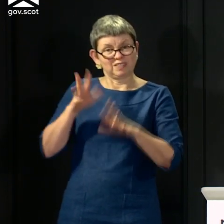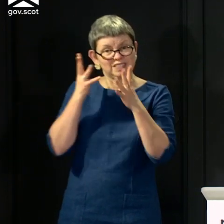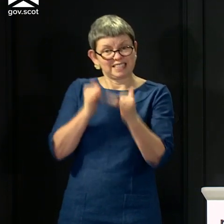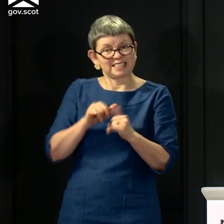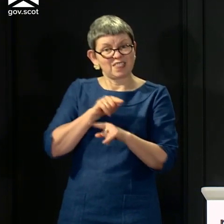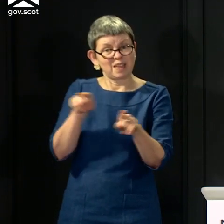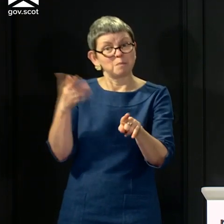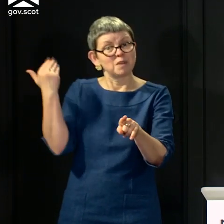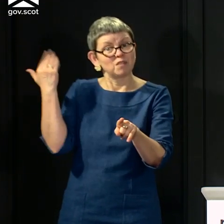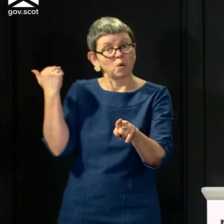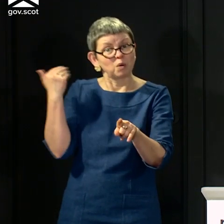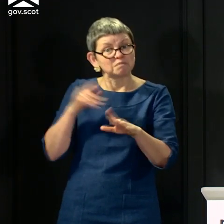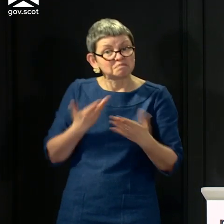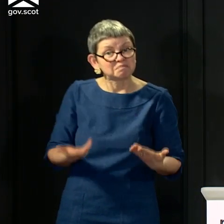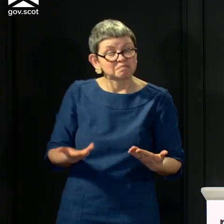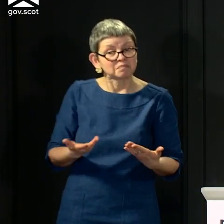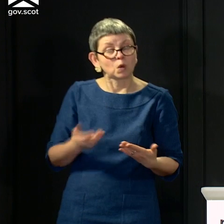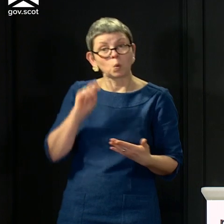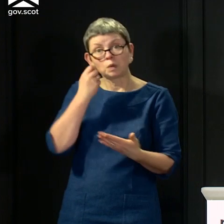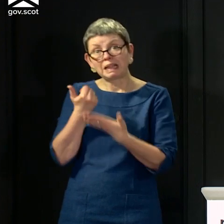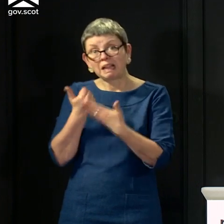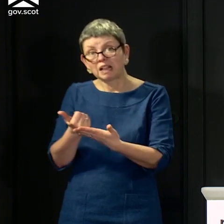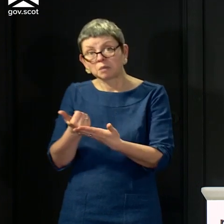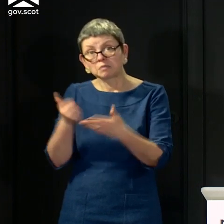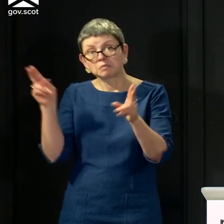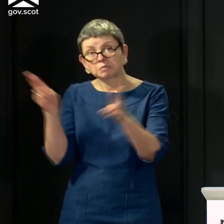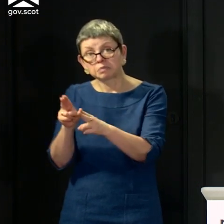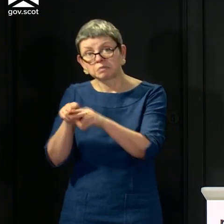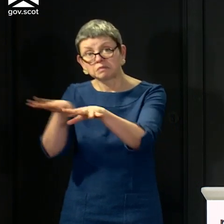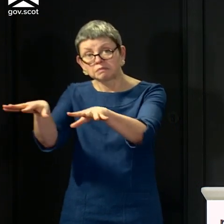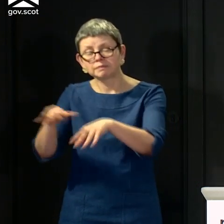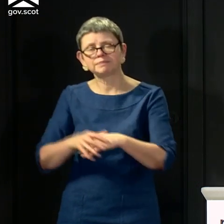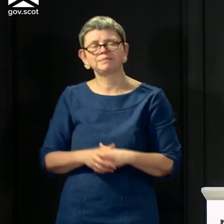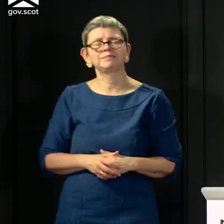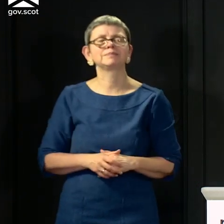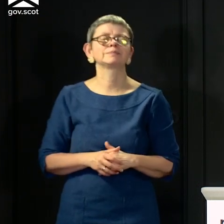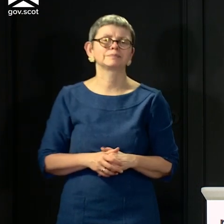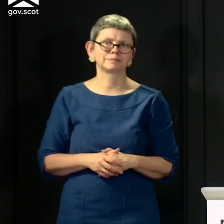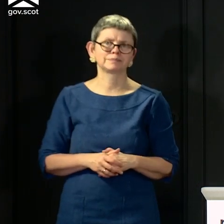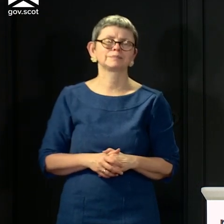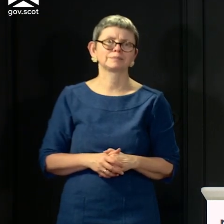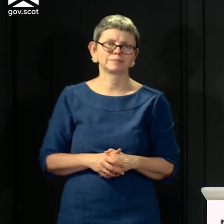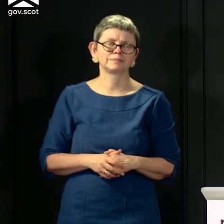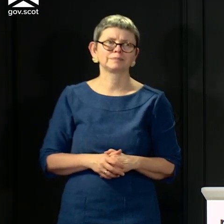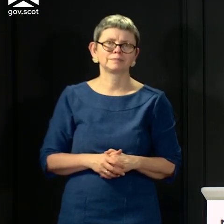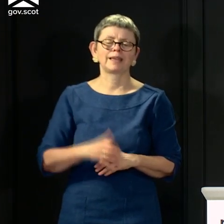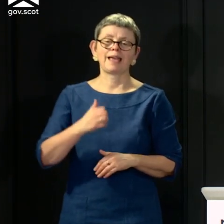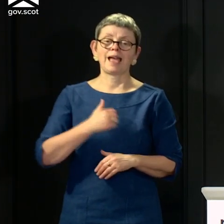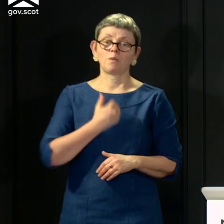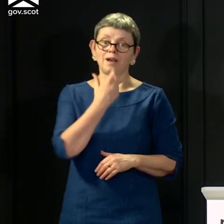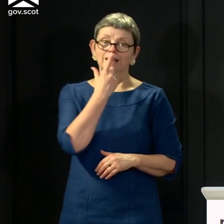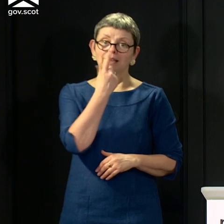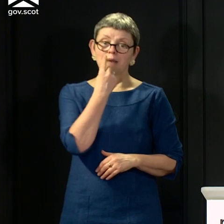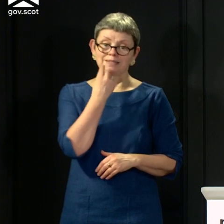many times about testing and then I'll say another thing about care homes generally, we have been building the capacity of our